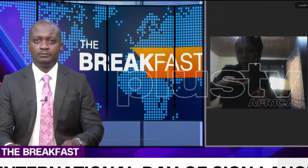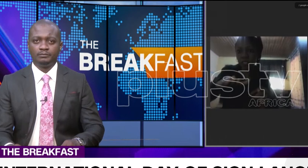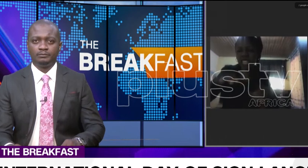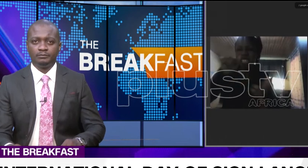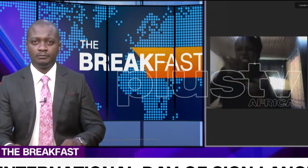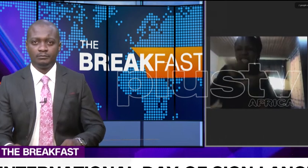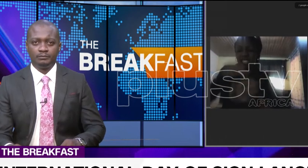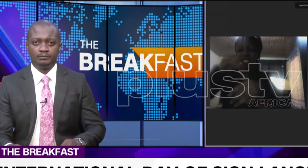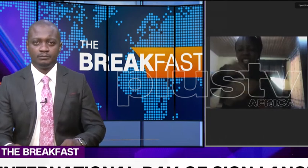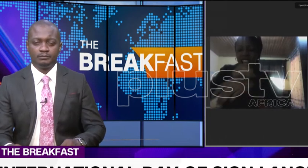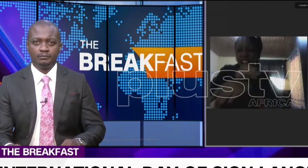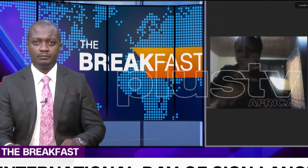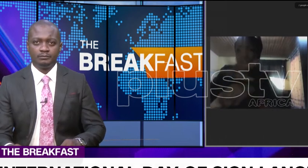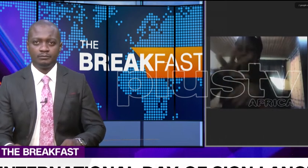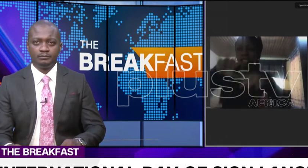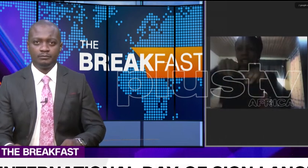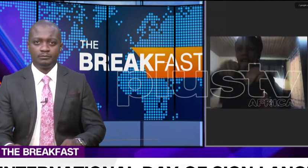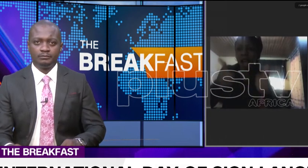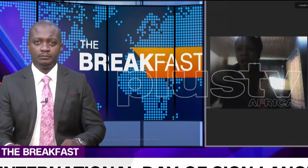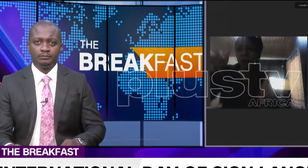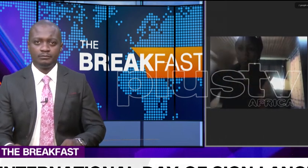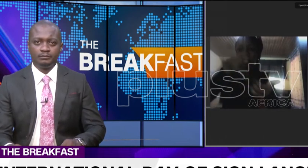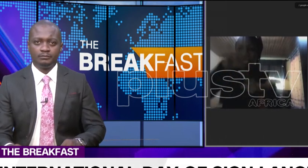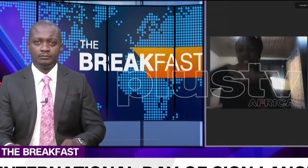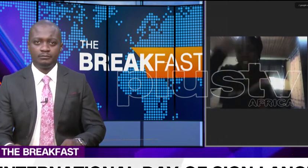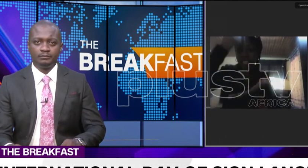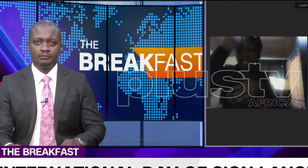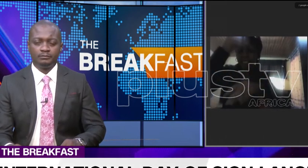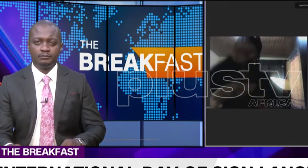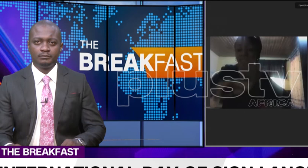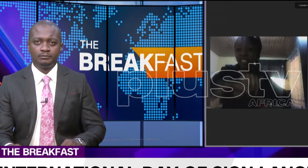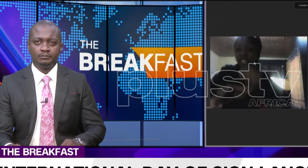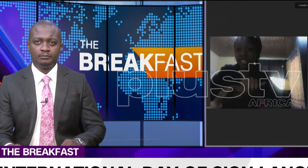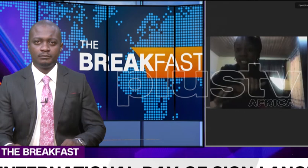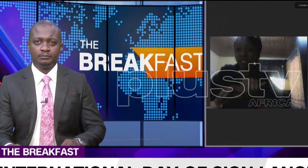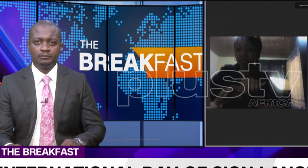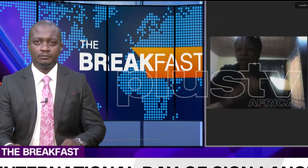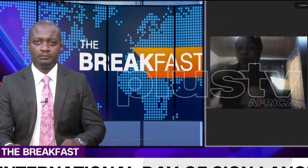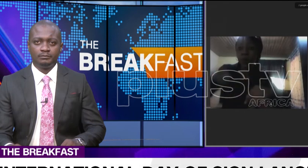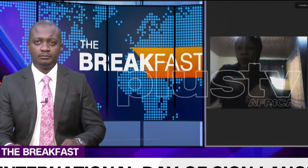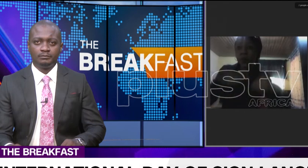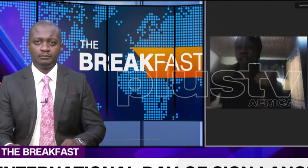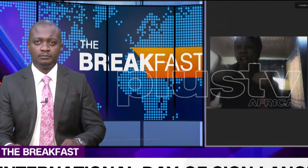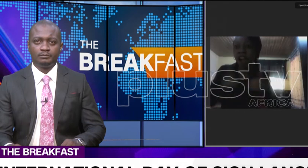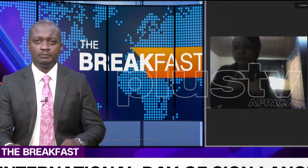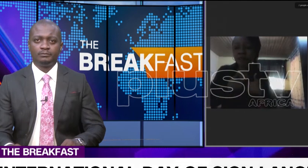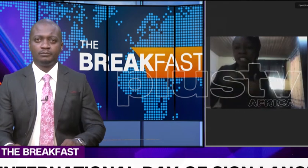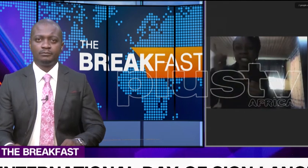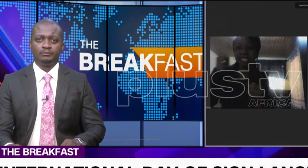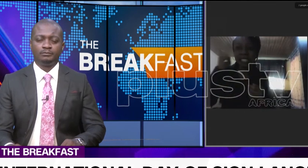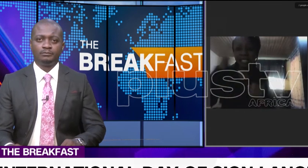You have exceptionally brilliant few deaf who are able to understand or differentiate